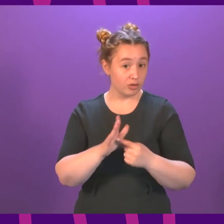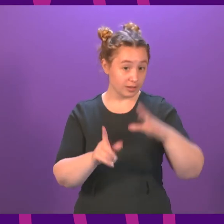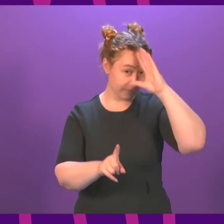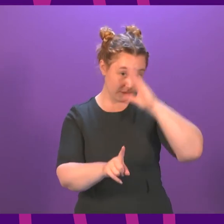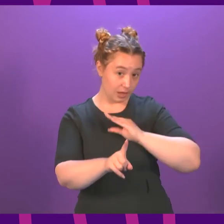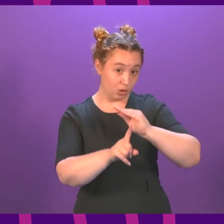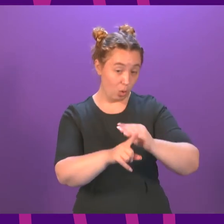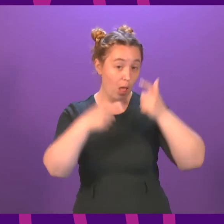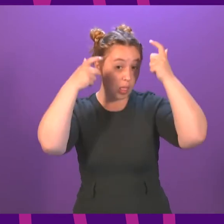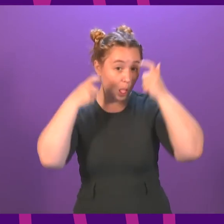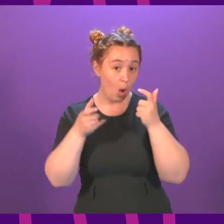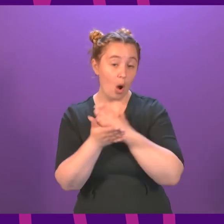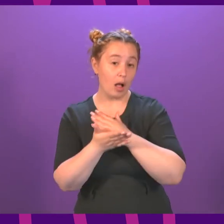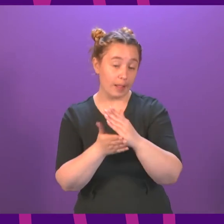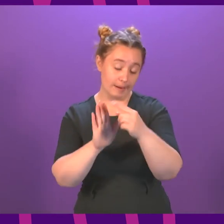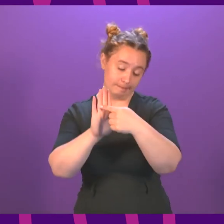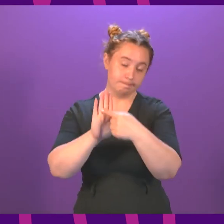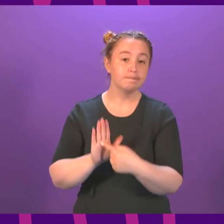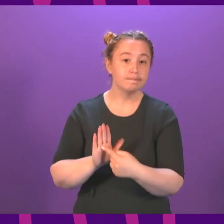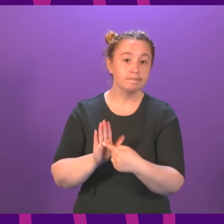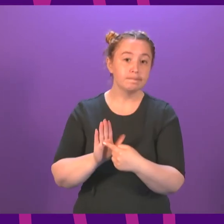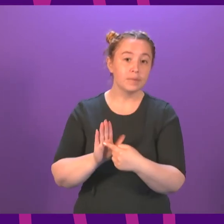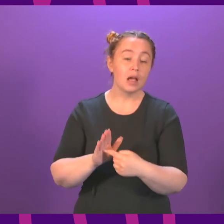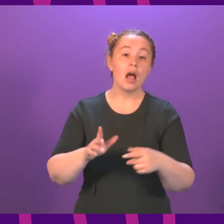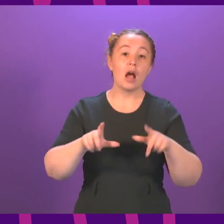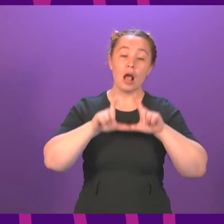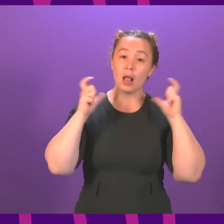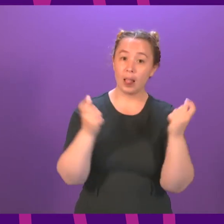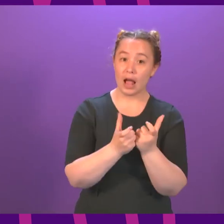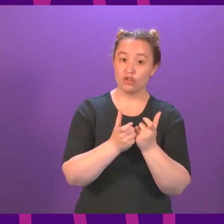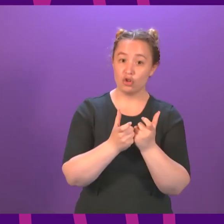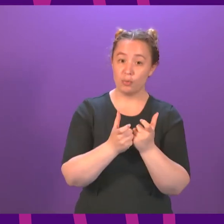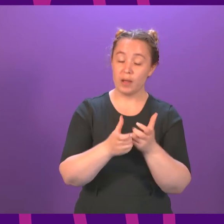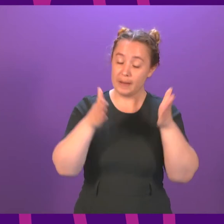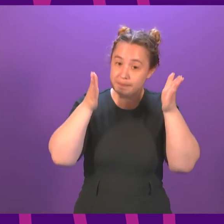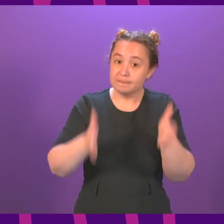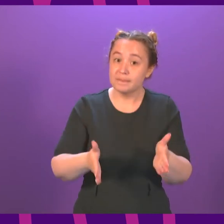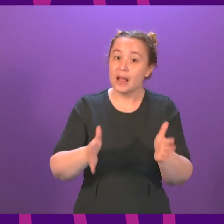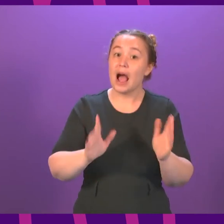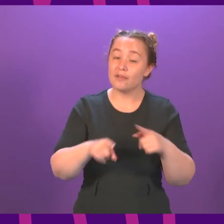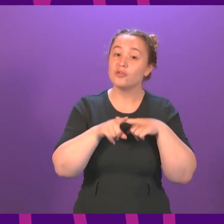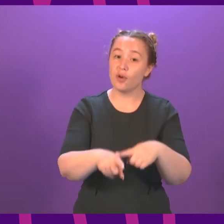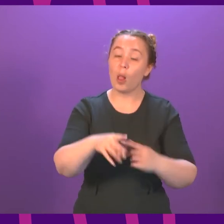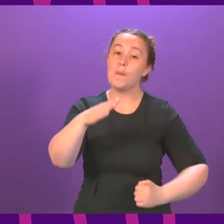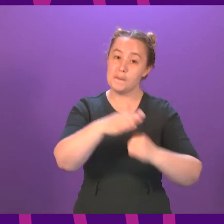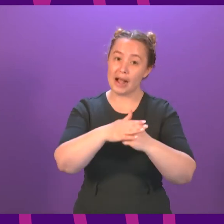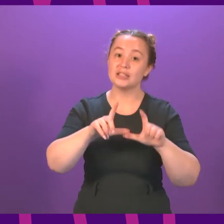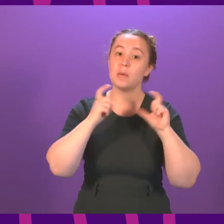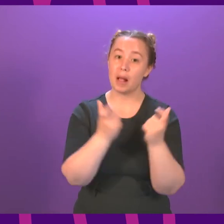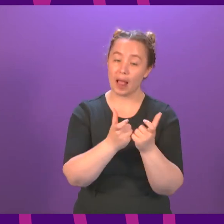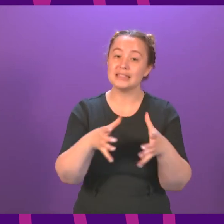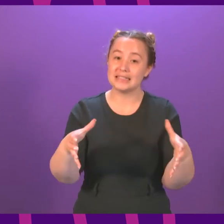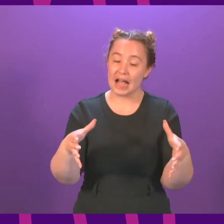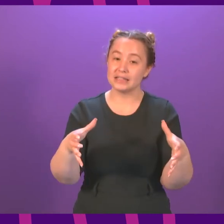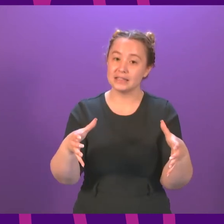is clear. Other than in very specific circumstances, class sizes are mandatory and must be adhered to. On resources,